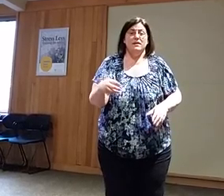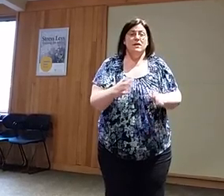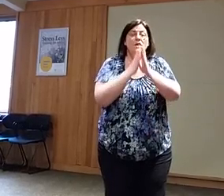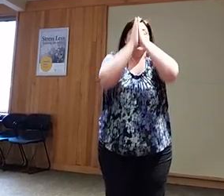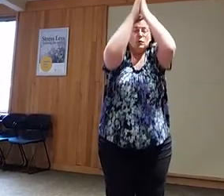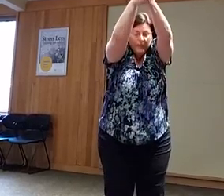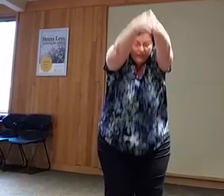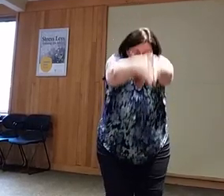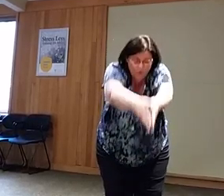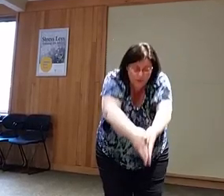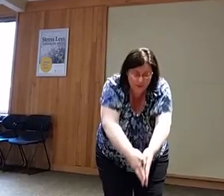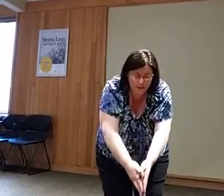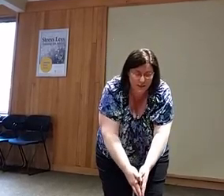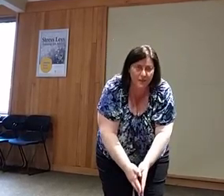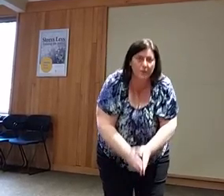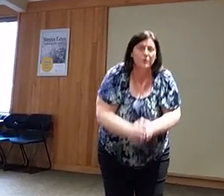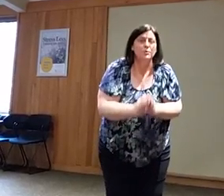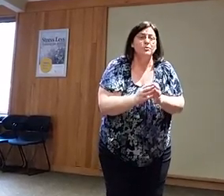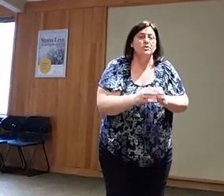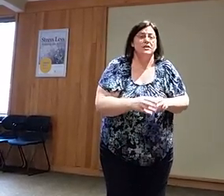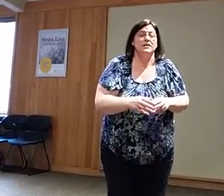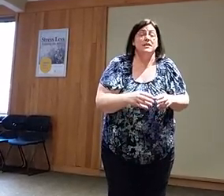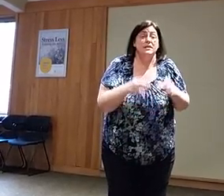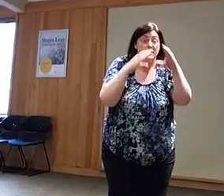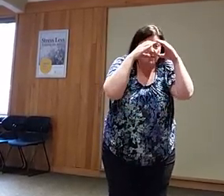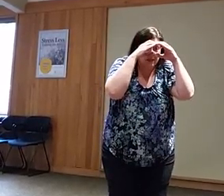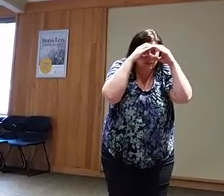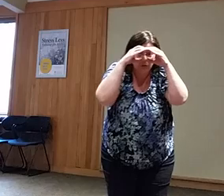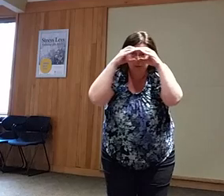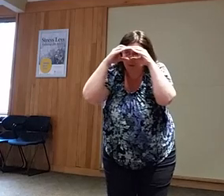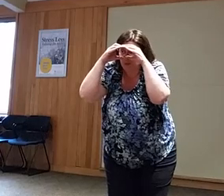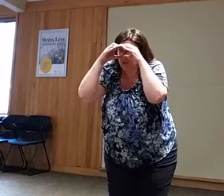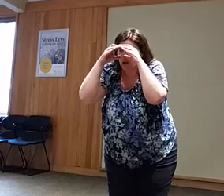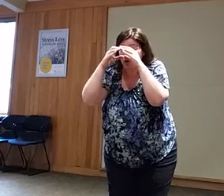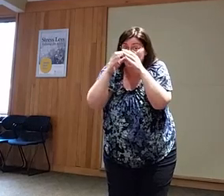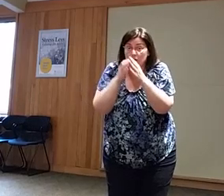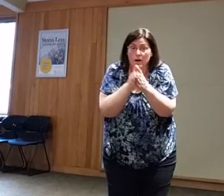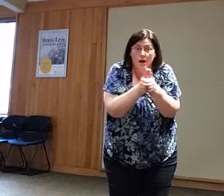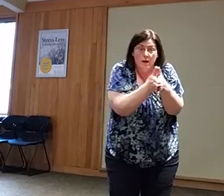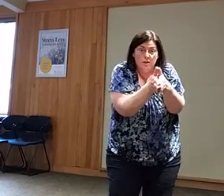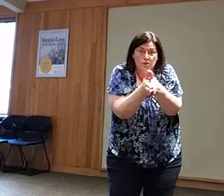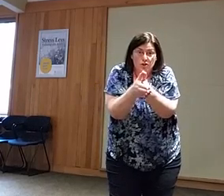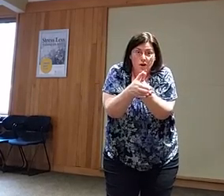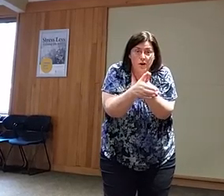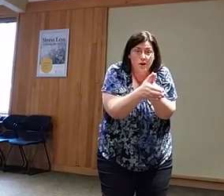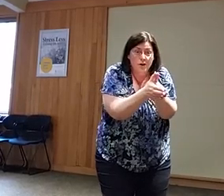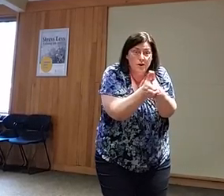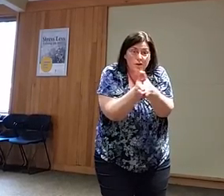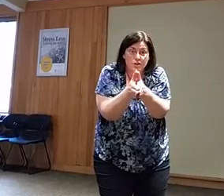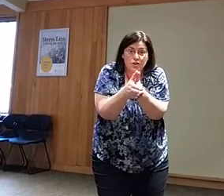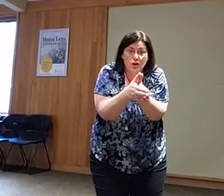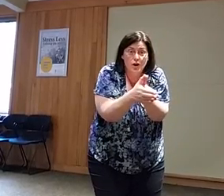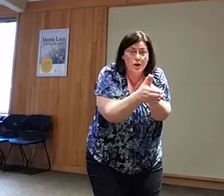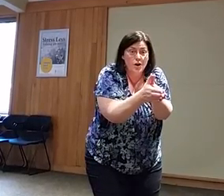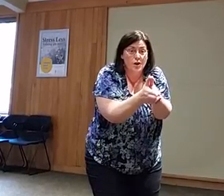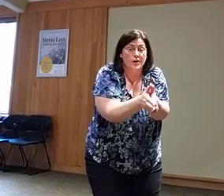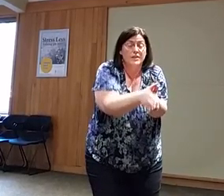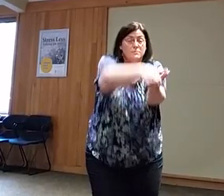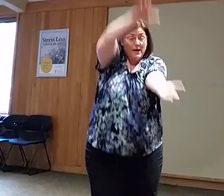We dove in the ocean and this is what we saw, a shark, a shark, his